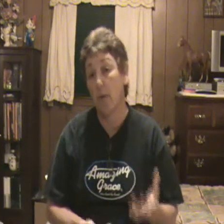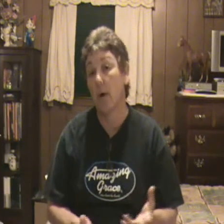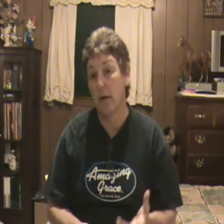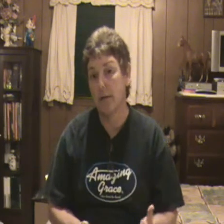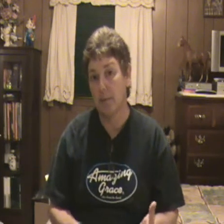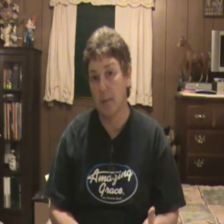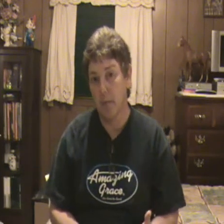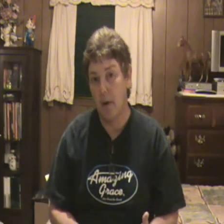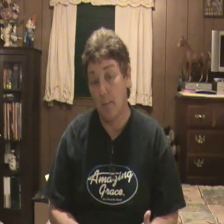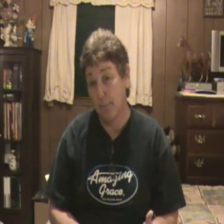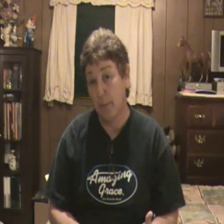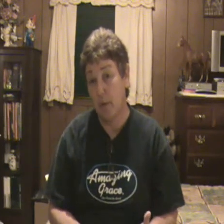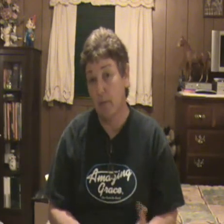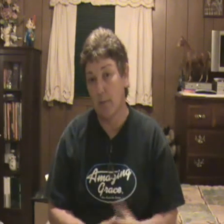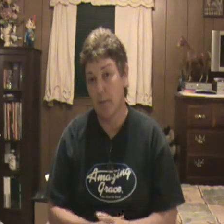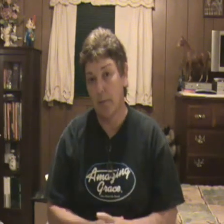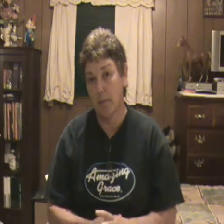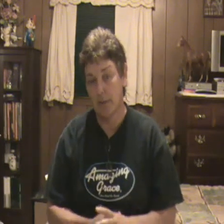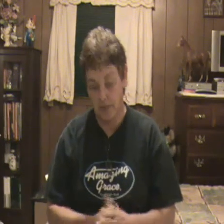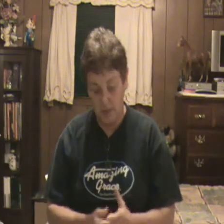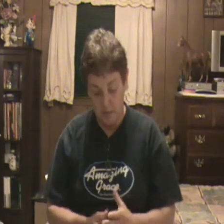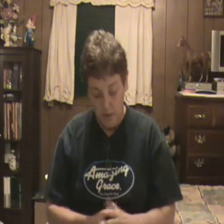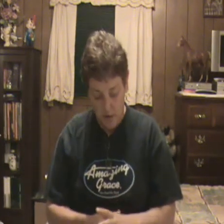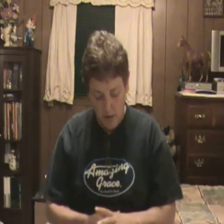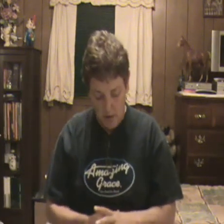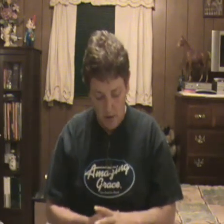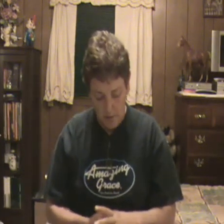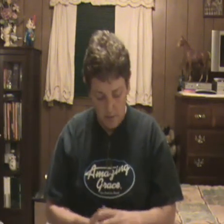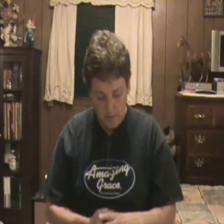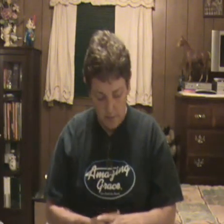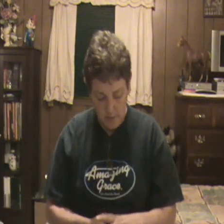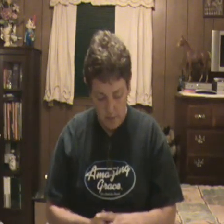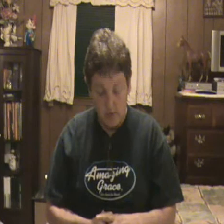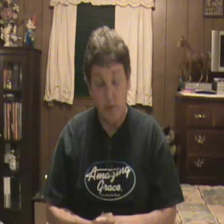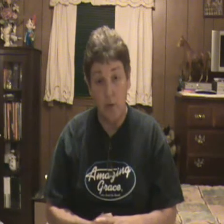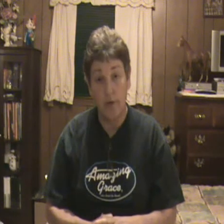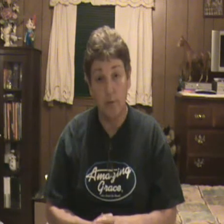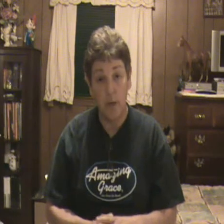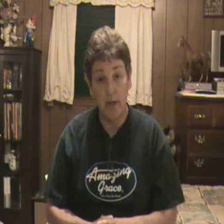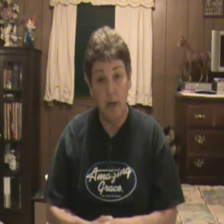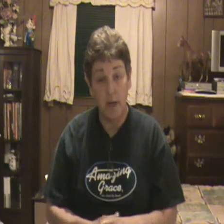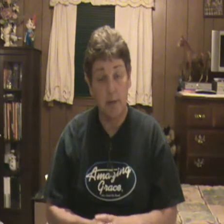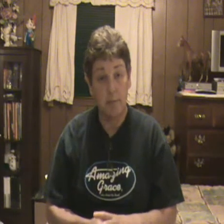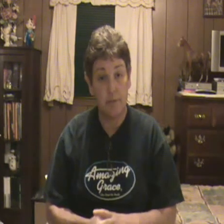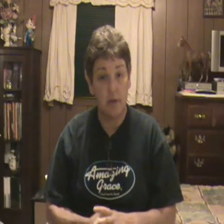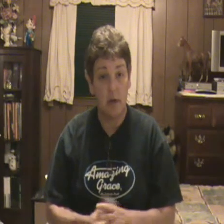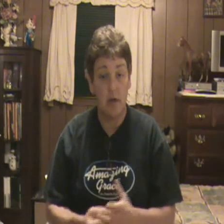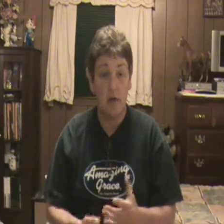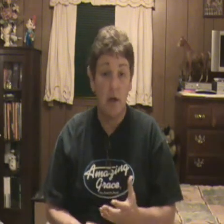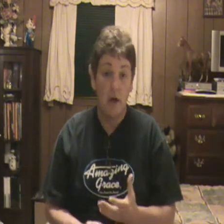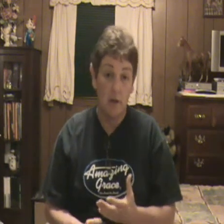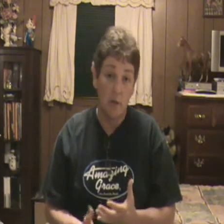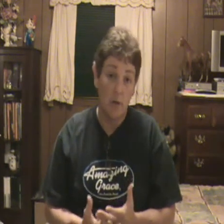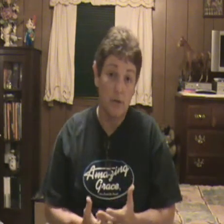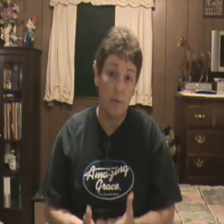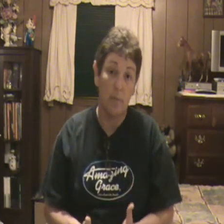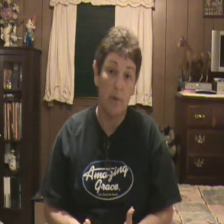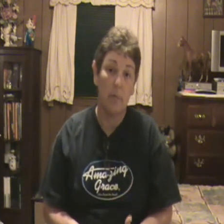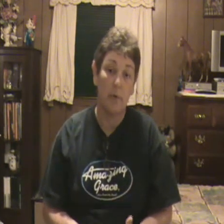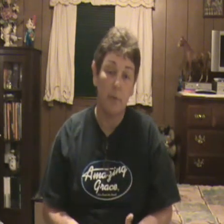well, why is there a big problem about being put to sleep? They're just starting to recognize that a large number of people that are